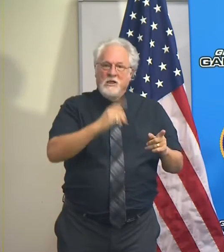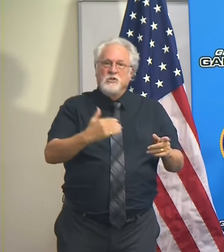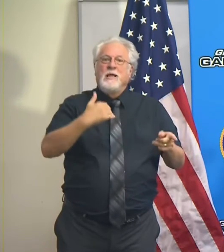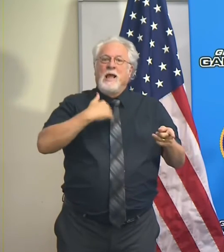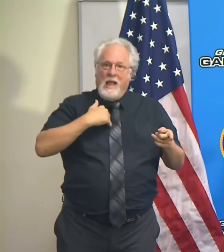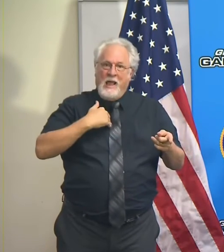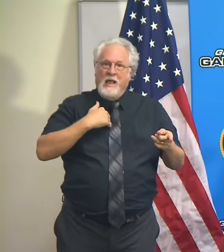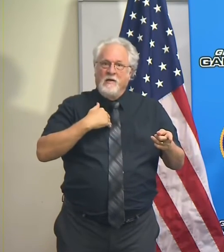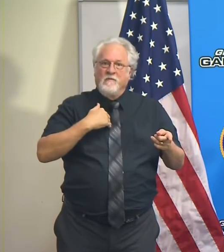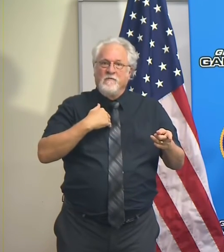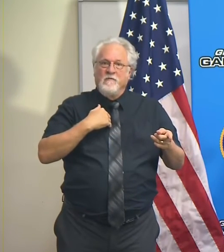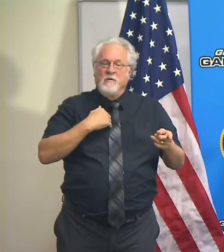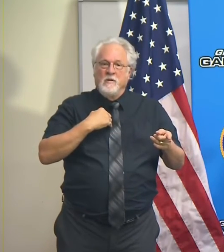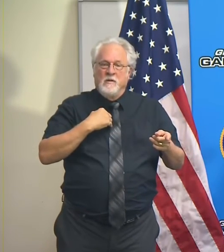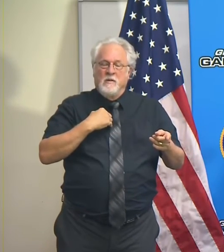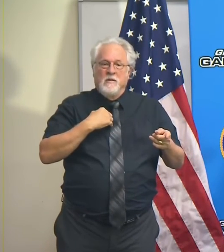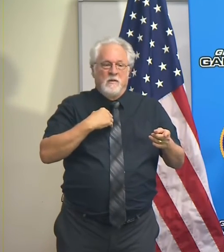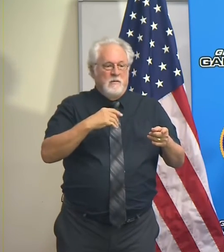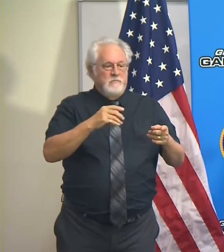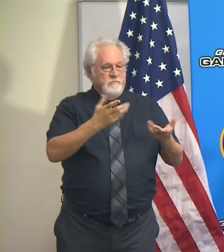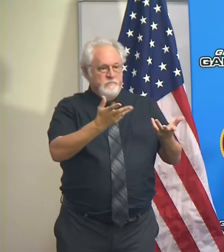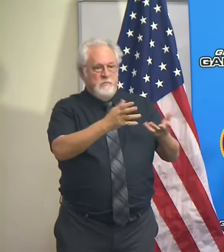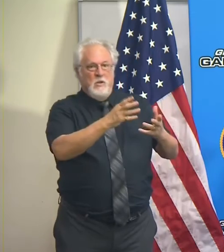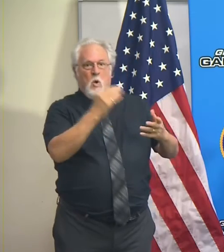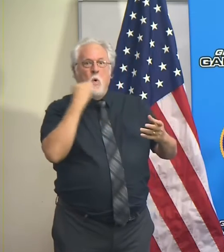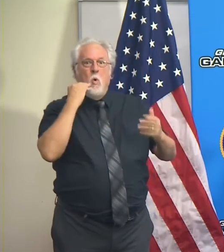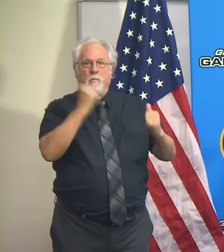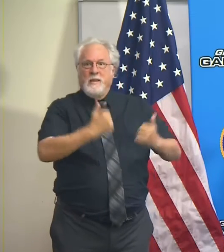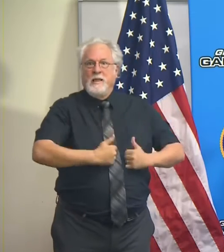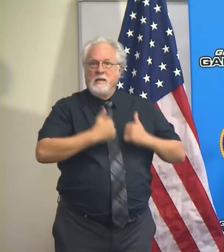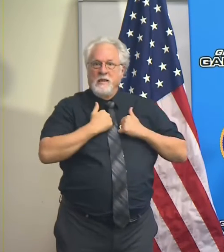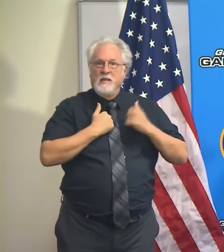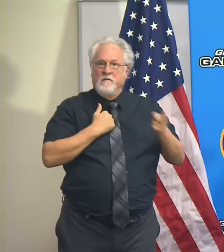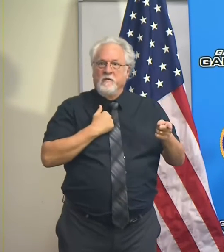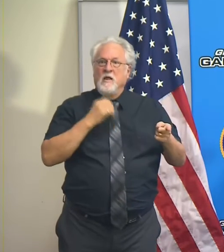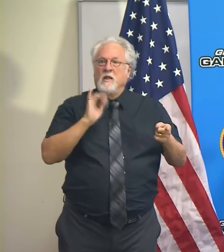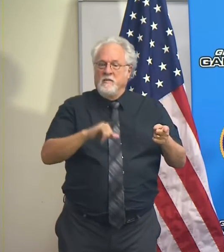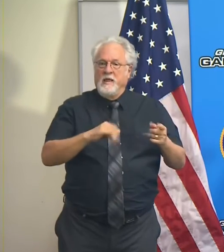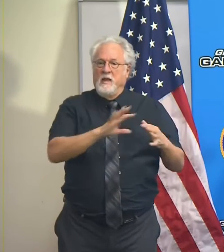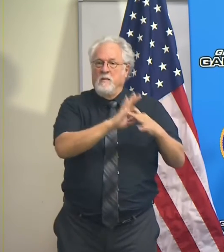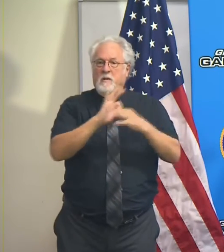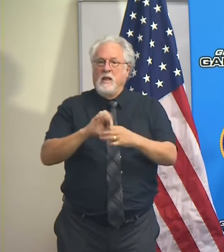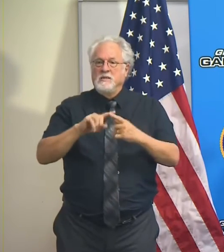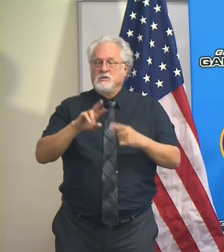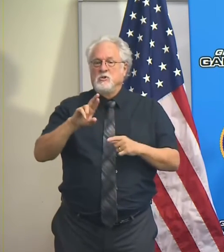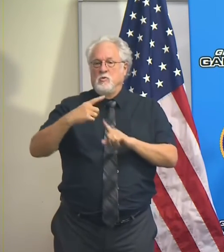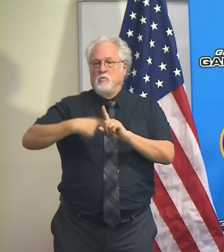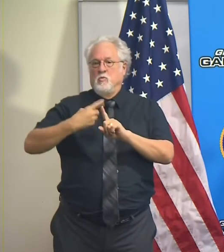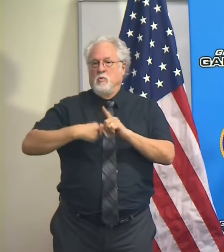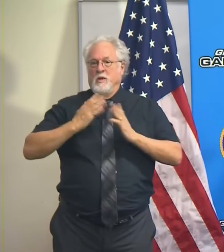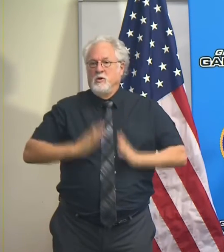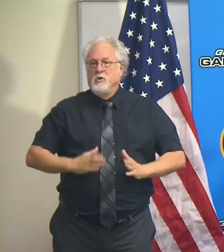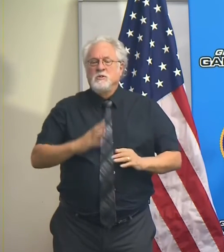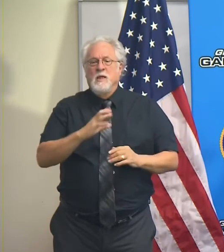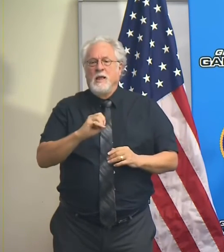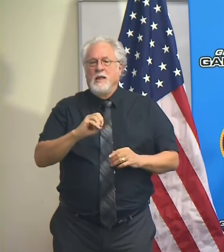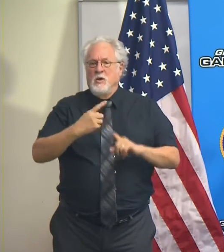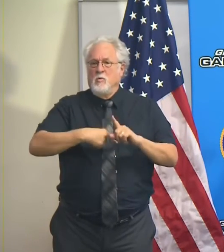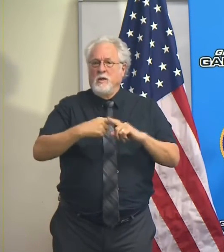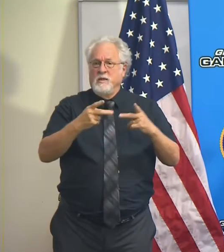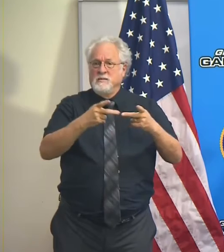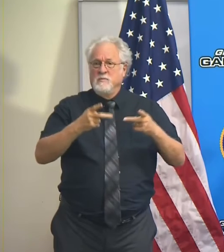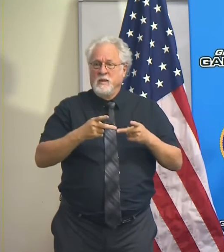have intact residences that they can live in. And that certainly applies if they're renters in a renting